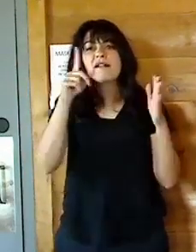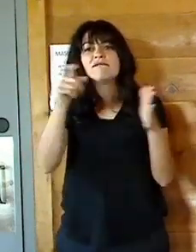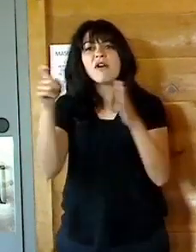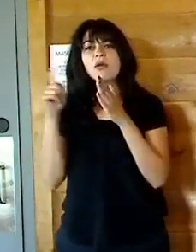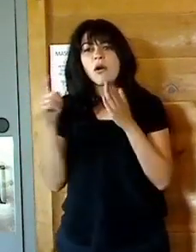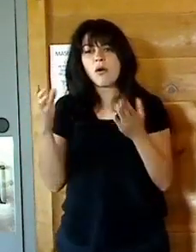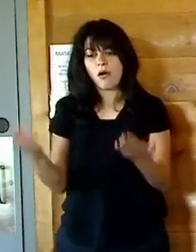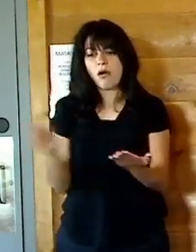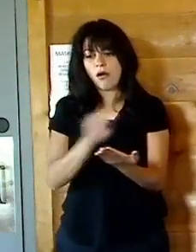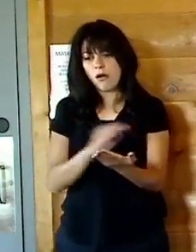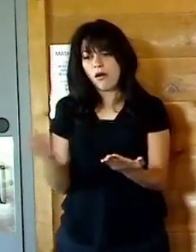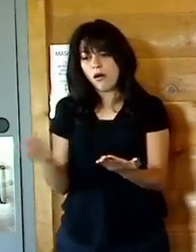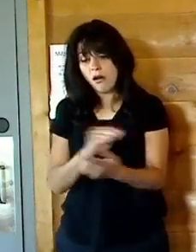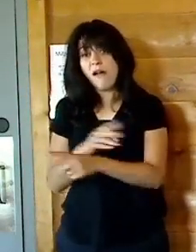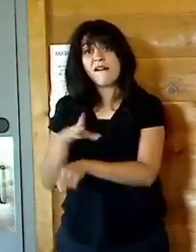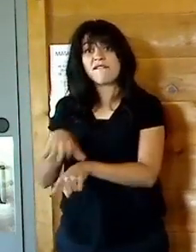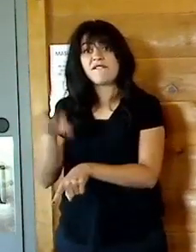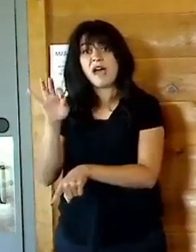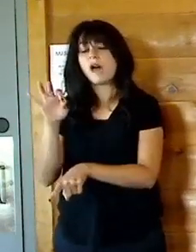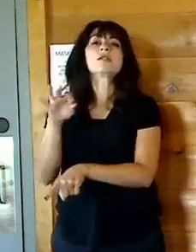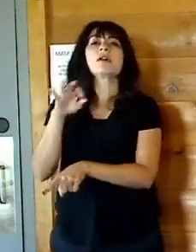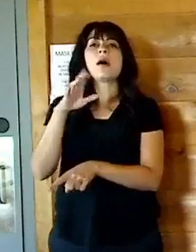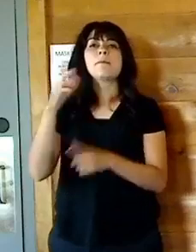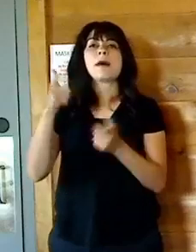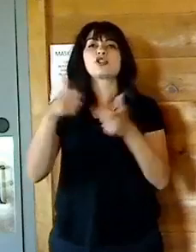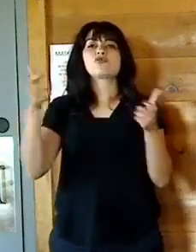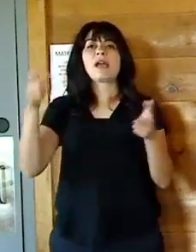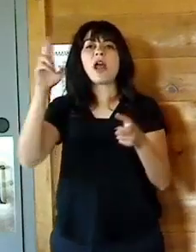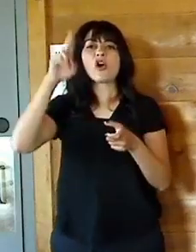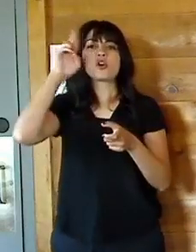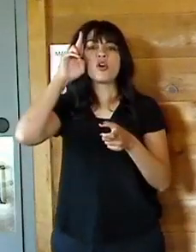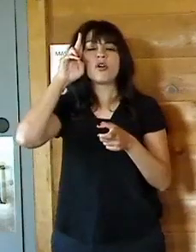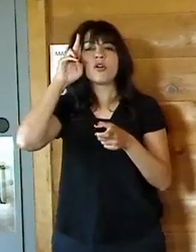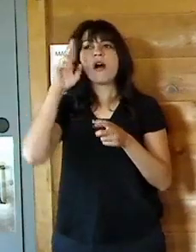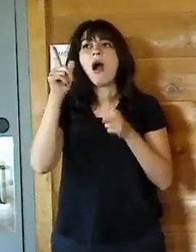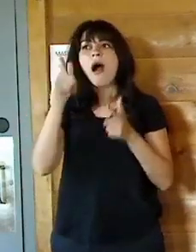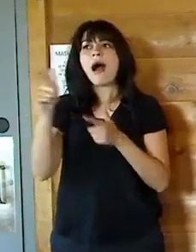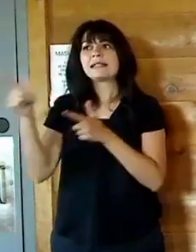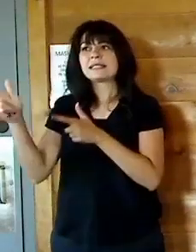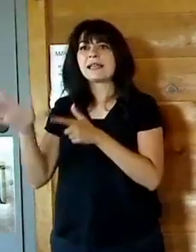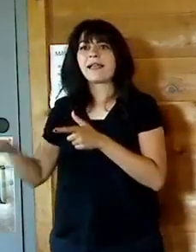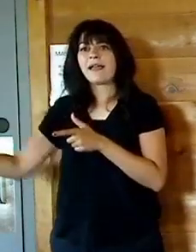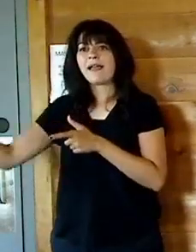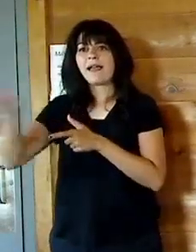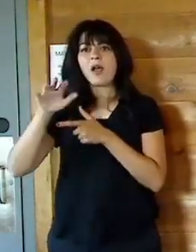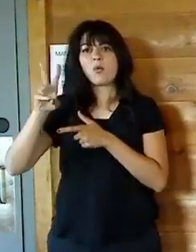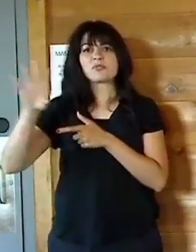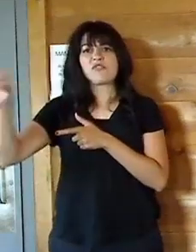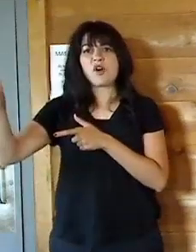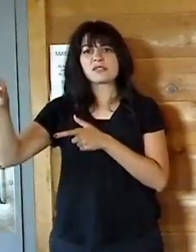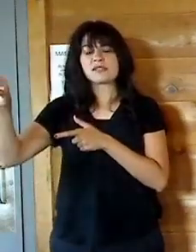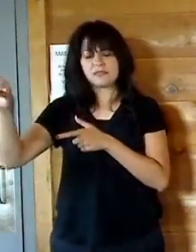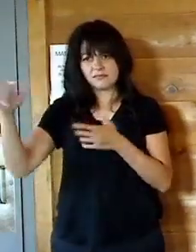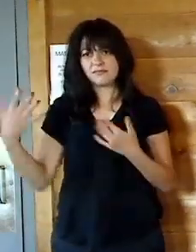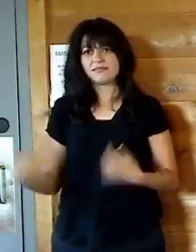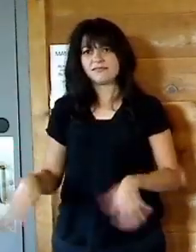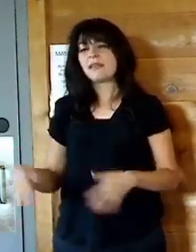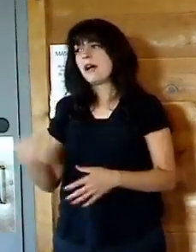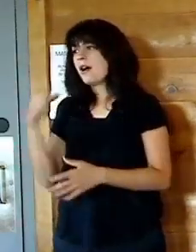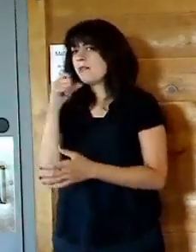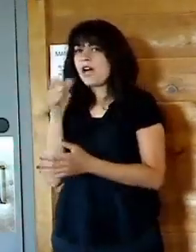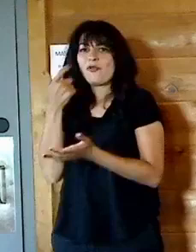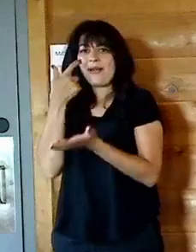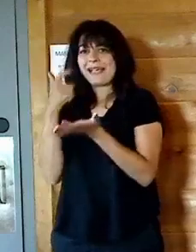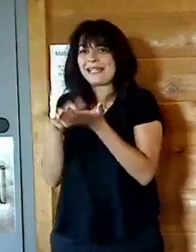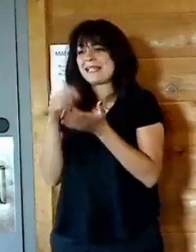of my great-great uncle hunting in a place called Swordapville, which is actually my neighborhood in the town of Wappinger, which was an unrecognized hamlet